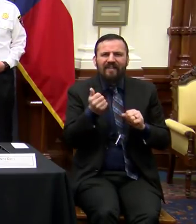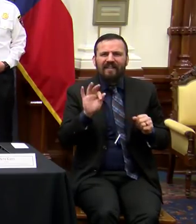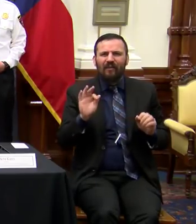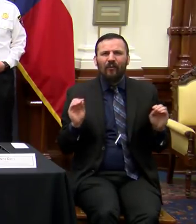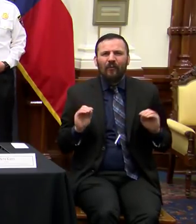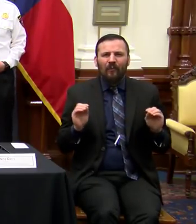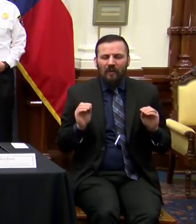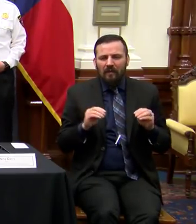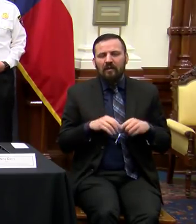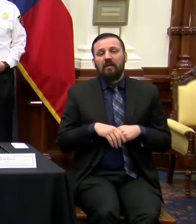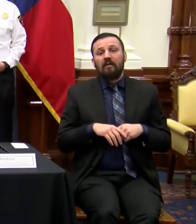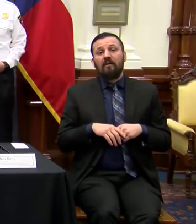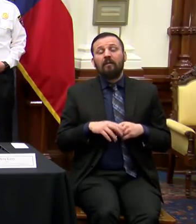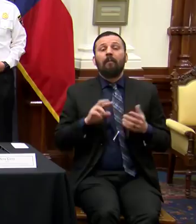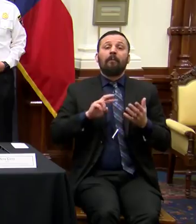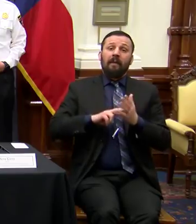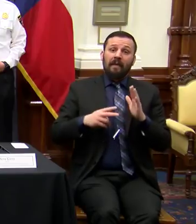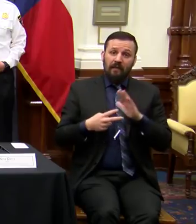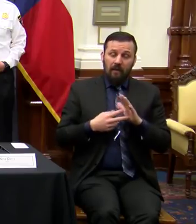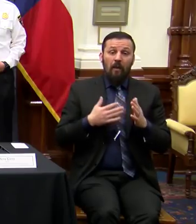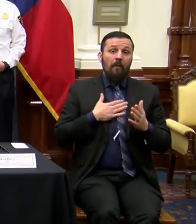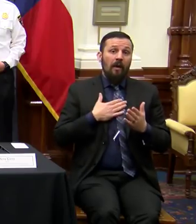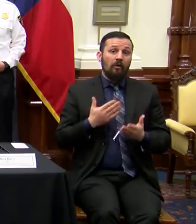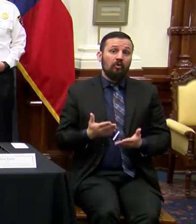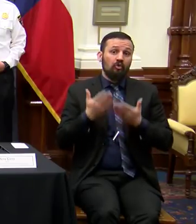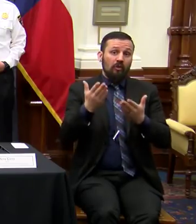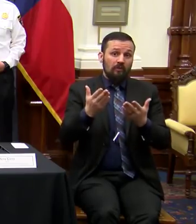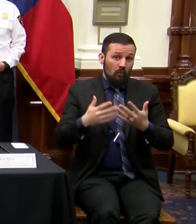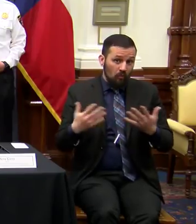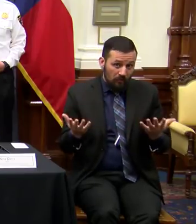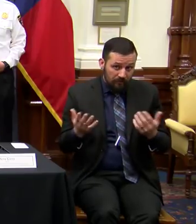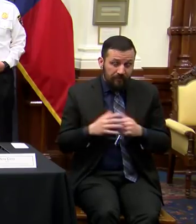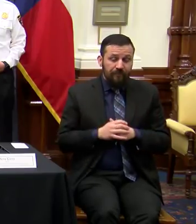-19. As a result, my suggestion is this.